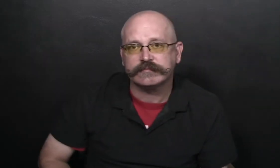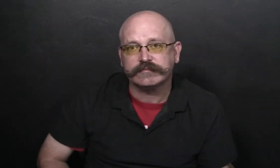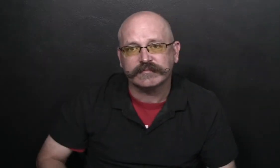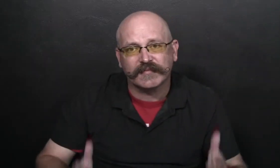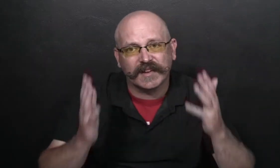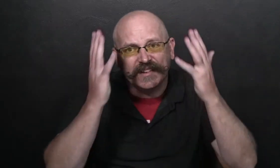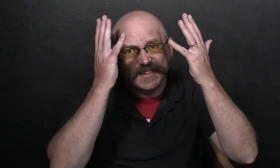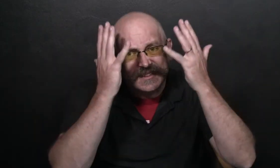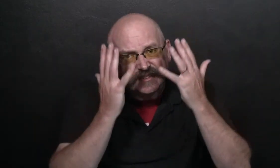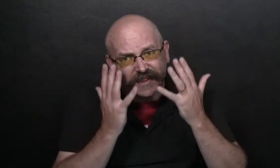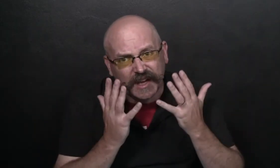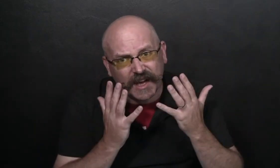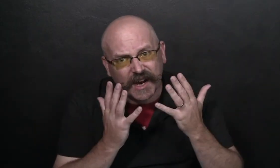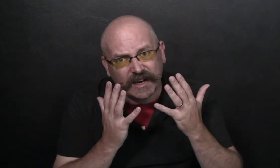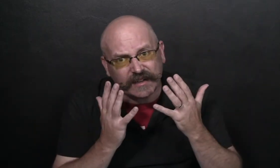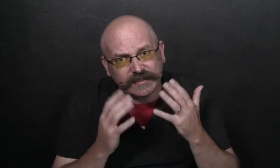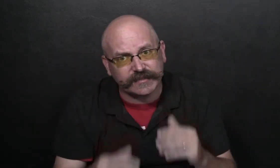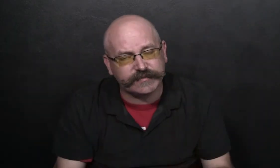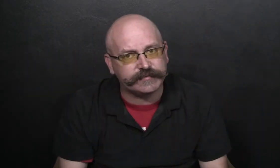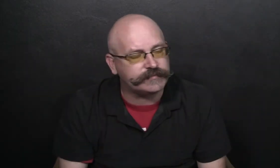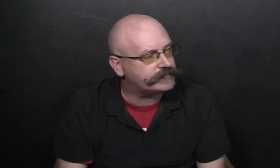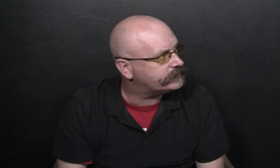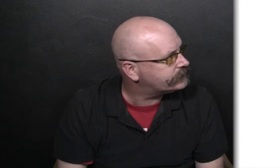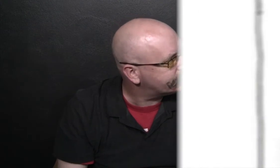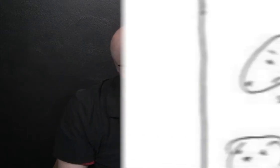They about what they could do when they were feeling sad.